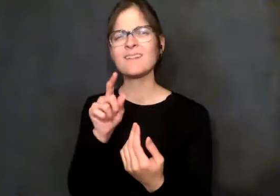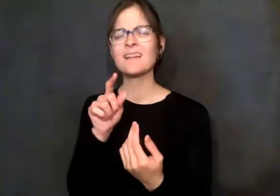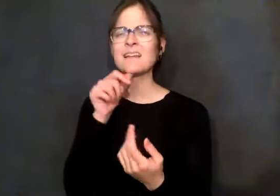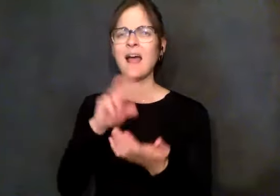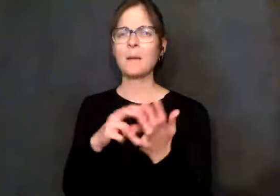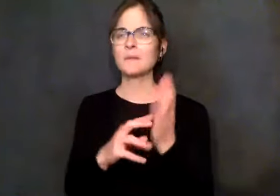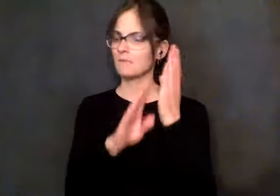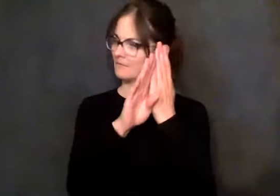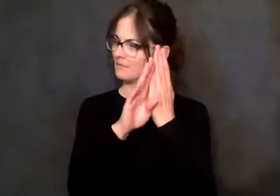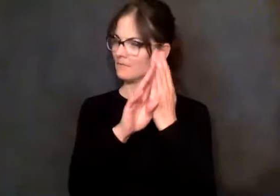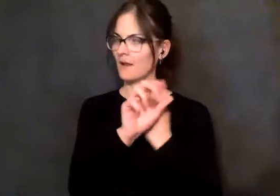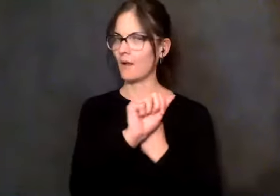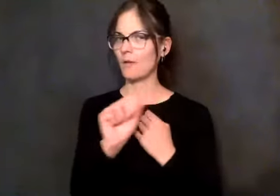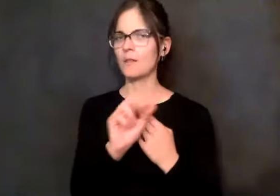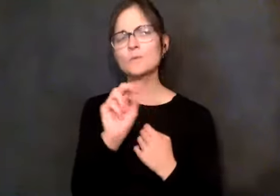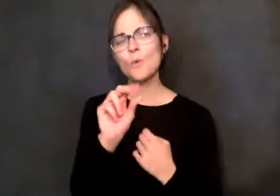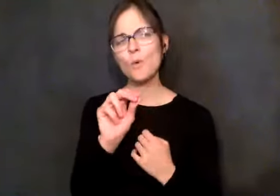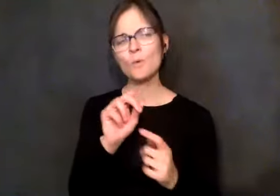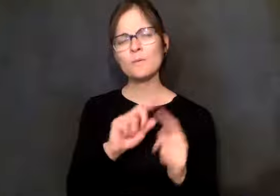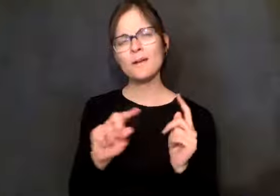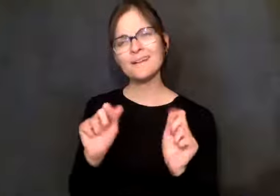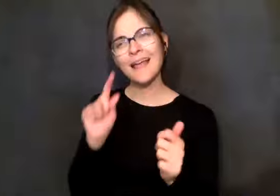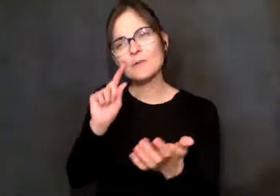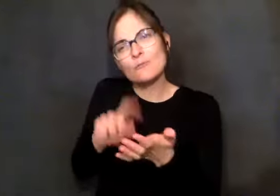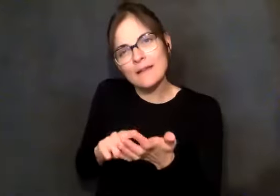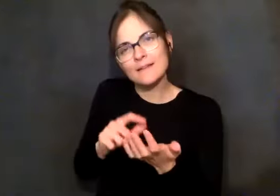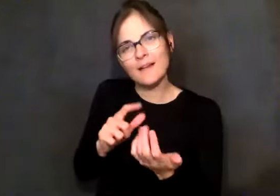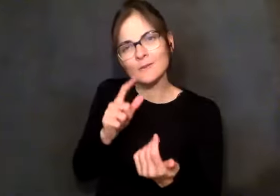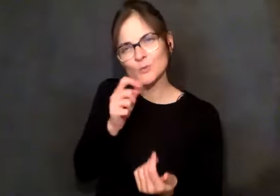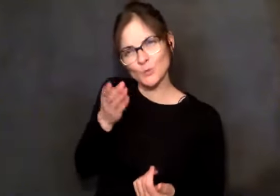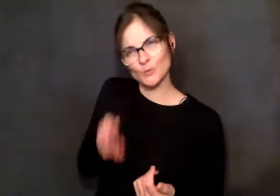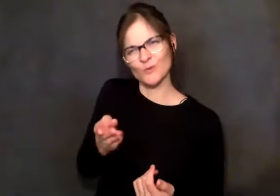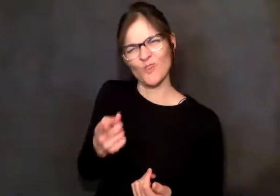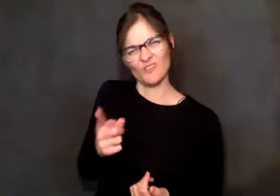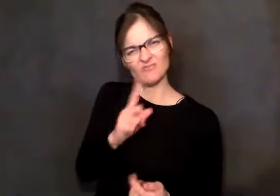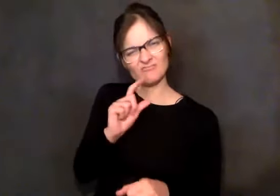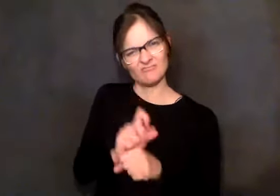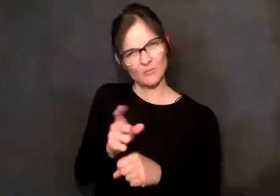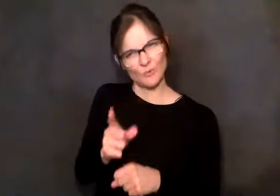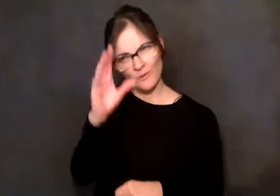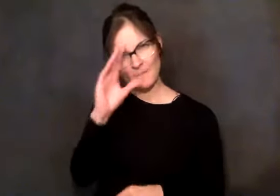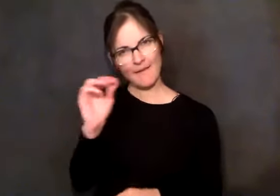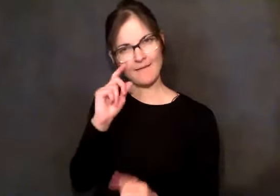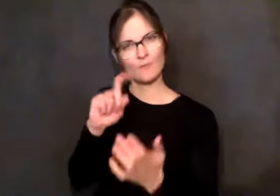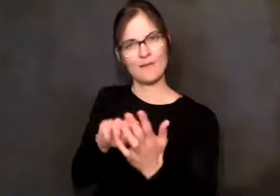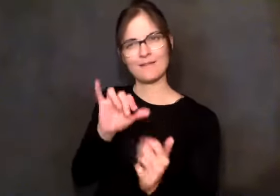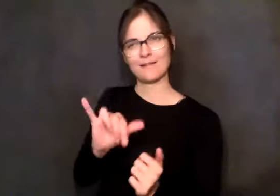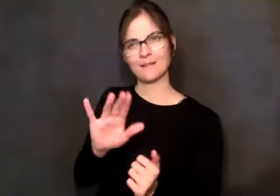alcoholic. What I was saying was, You're a man. You're a real person. And so I was able then to appreciate some of the great things about my dad.